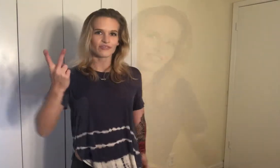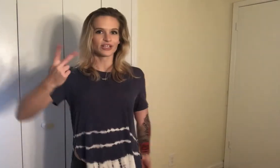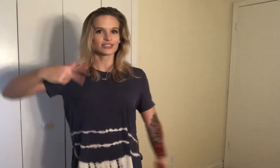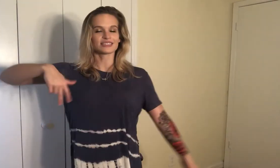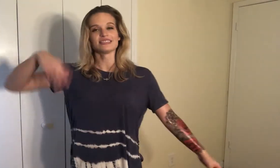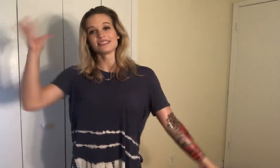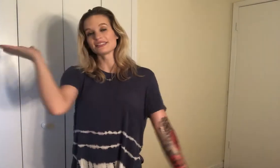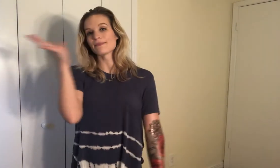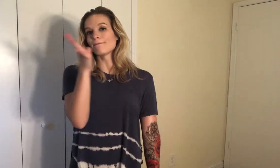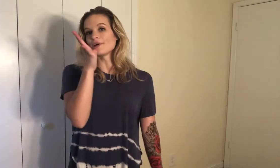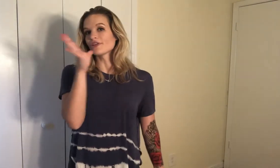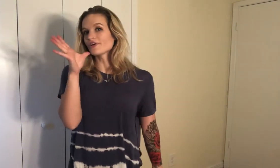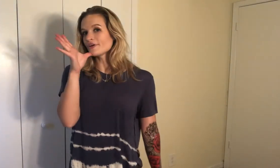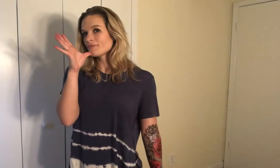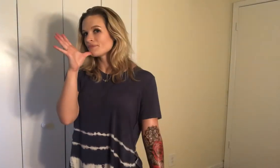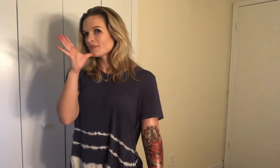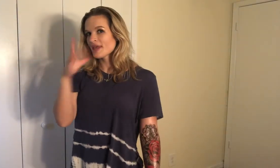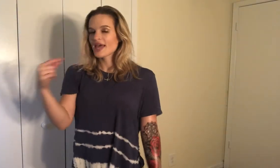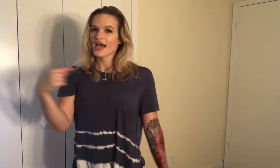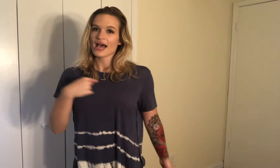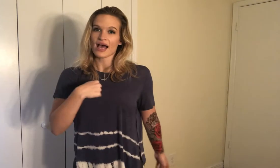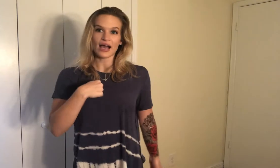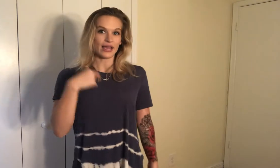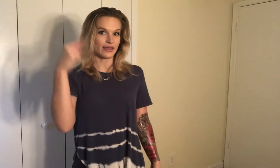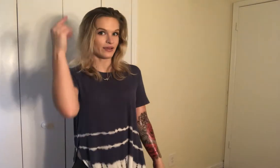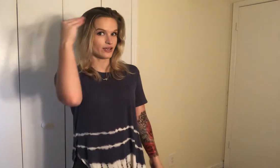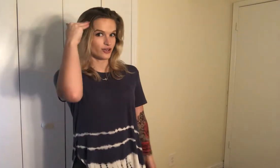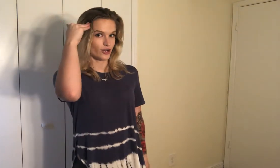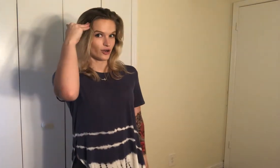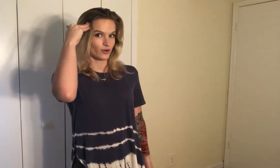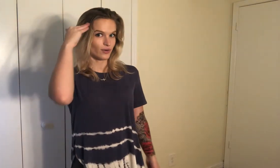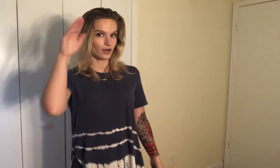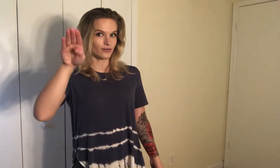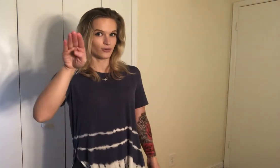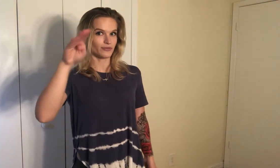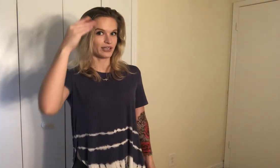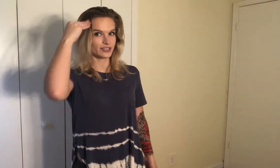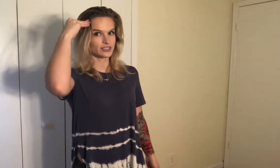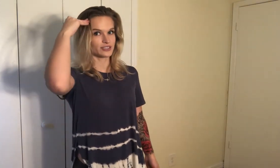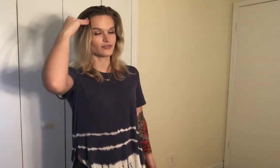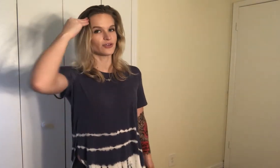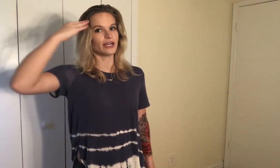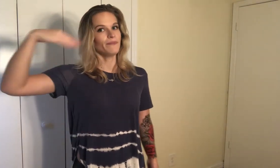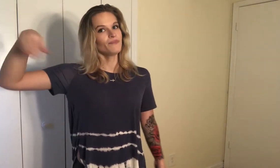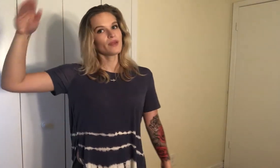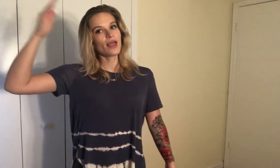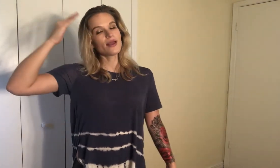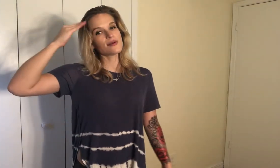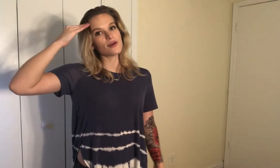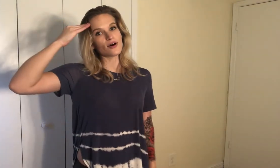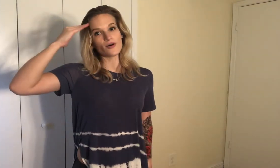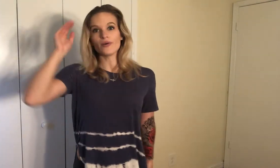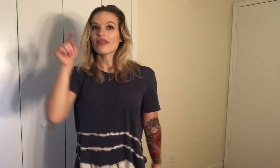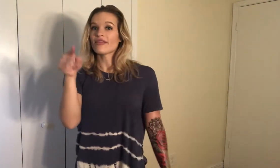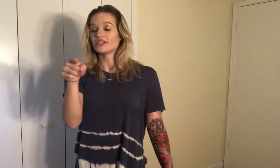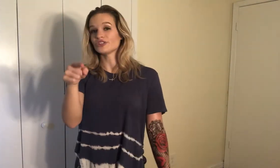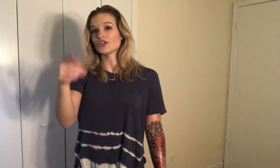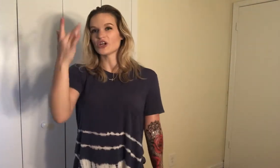verse is mother I know all four fingers to your forehead know that you're